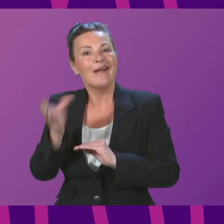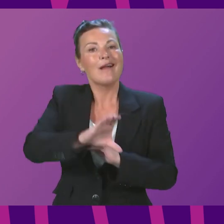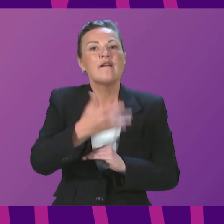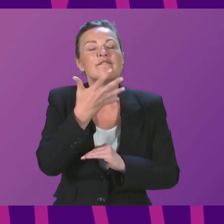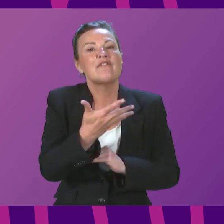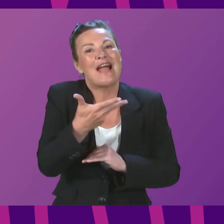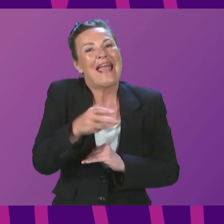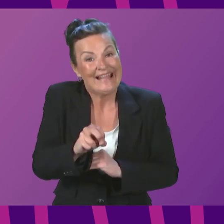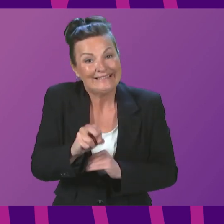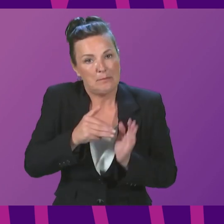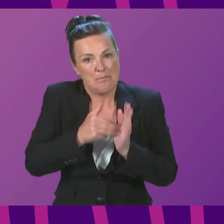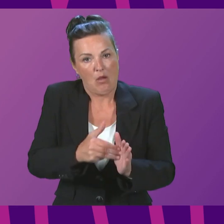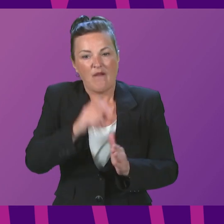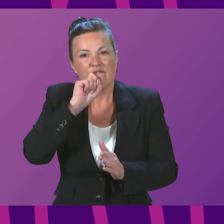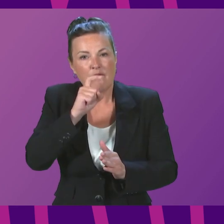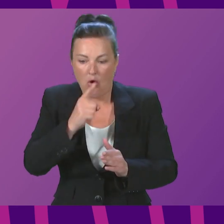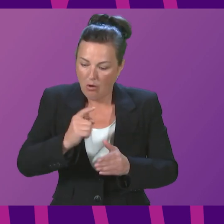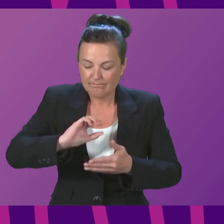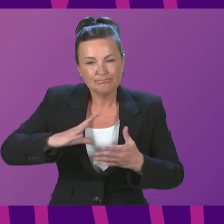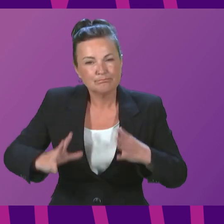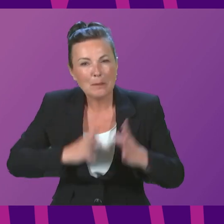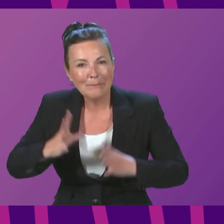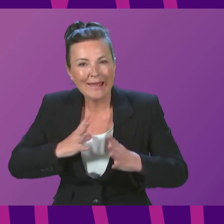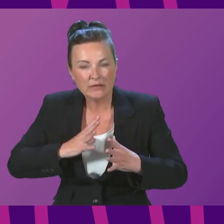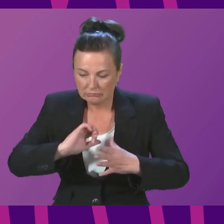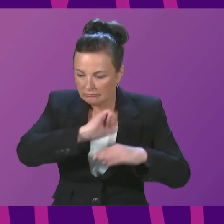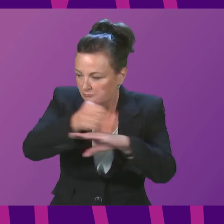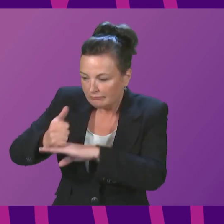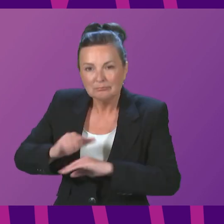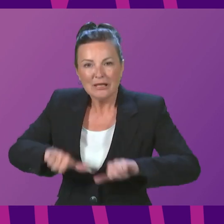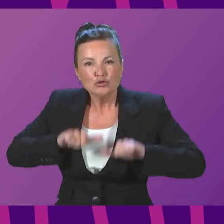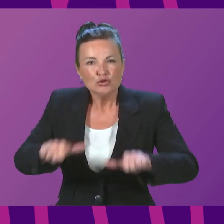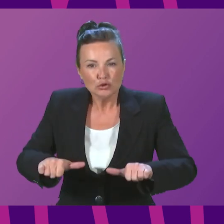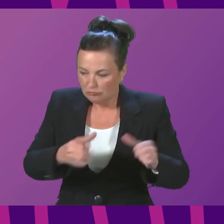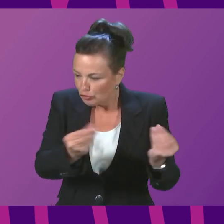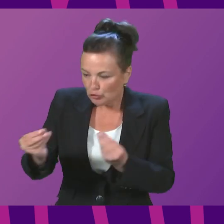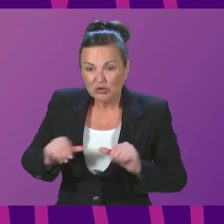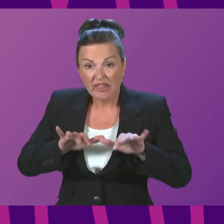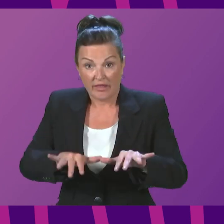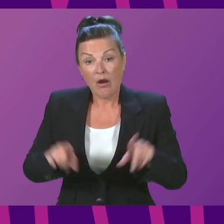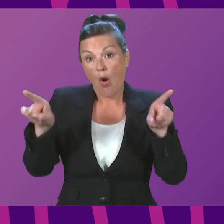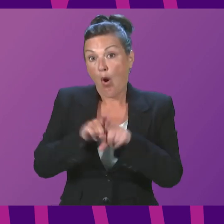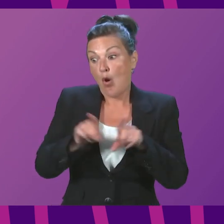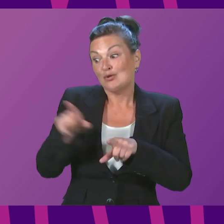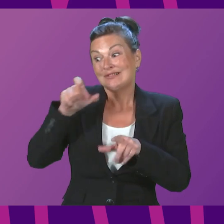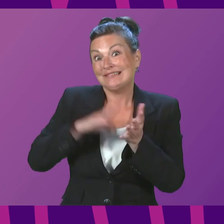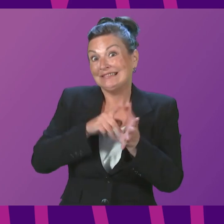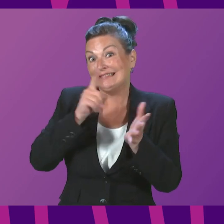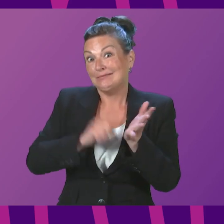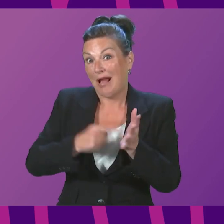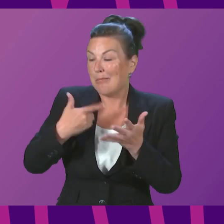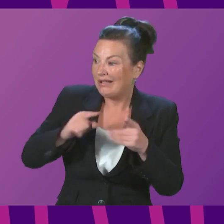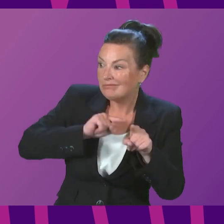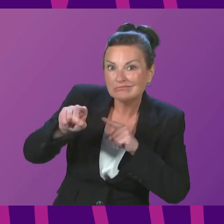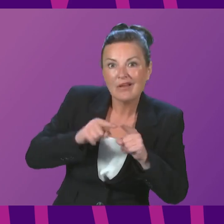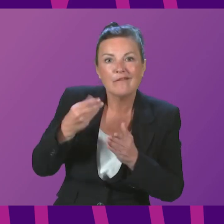the Infrastructure Investment Plan. CMAO has also been tasked with finding suitable additional second-hand tonnage for use on both ferry